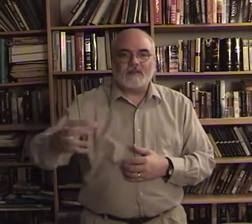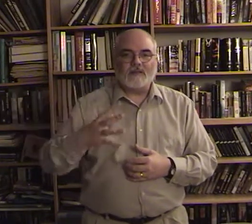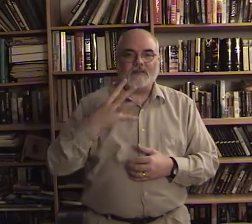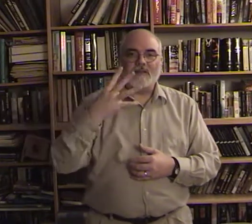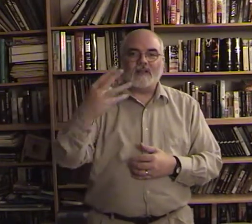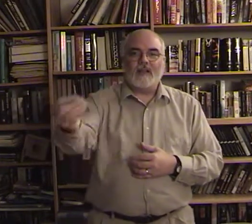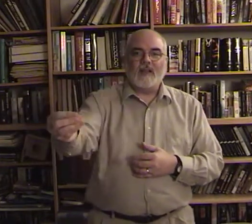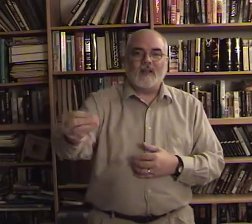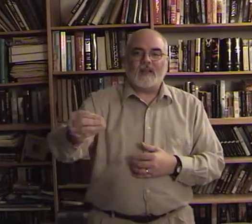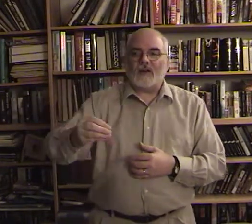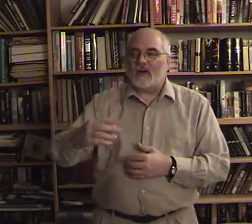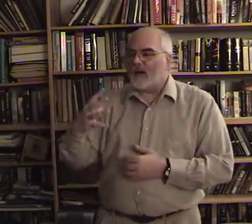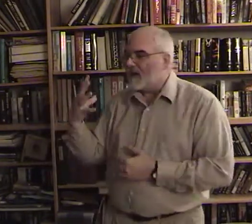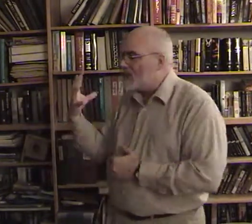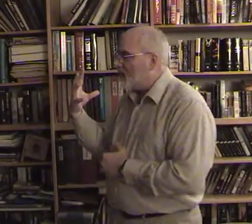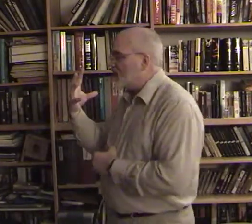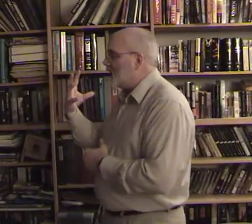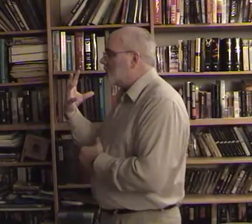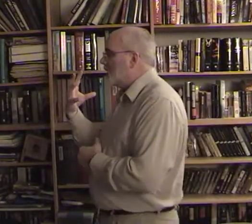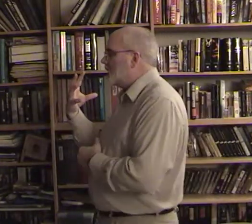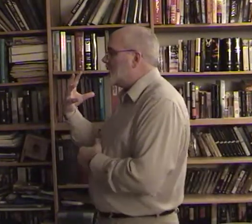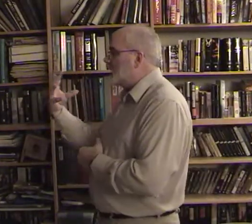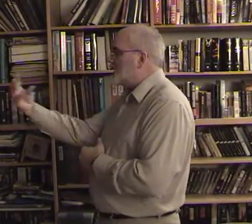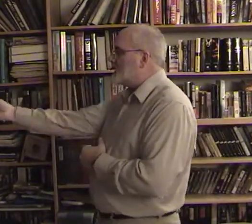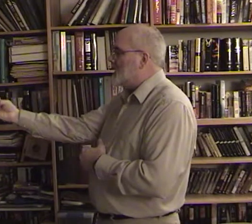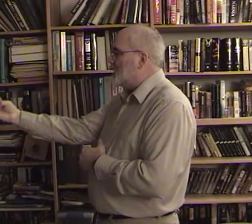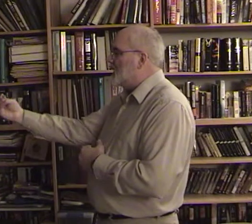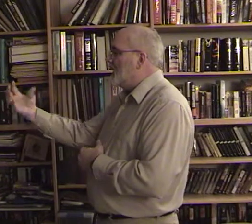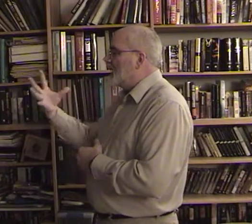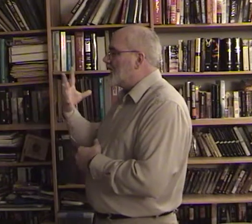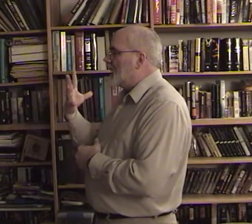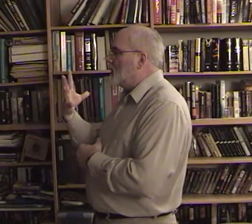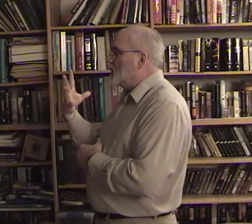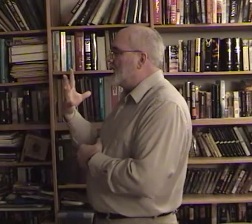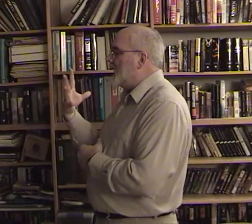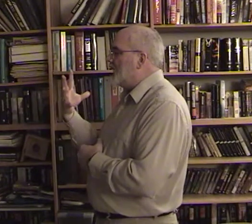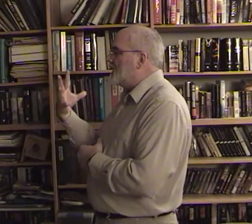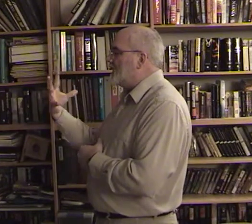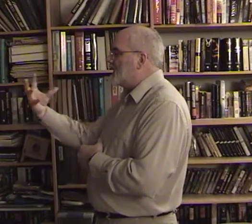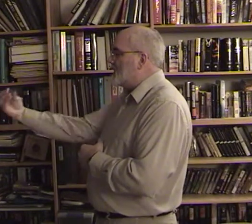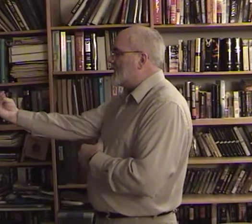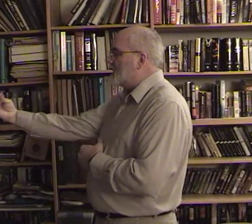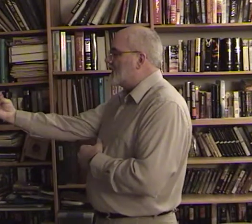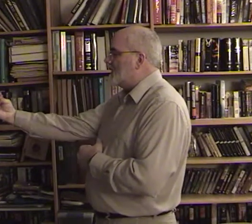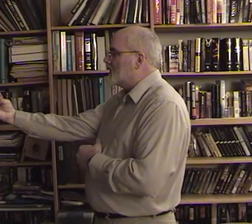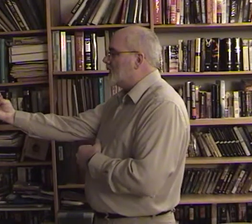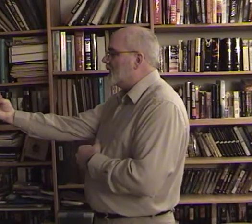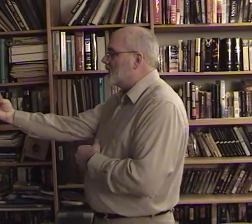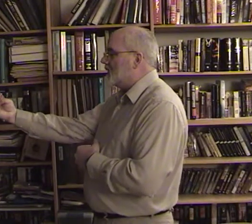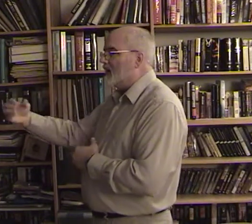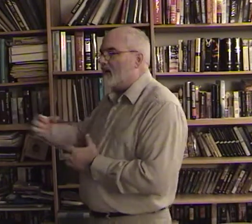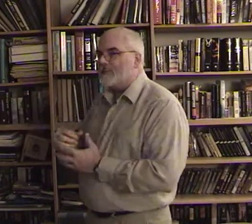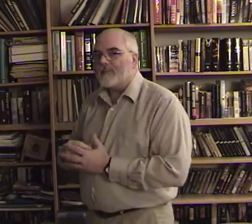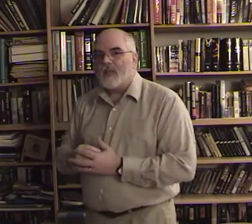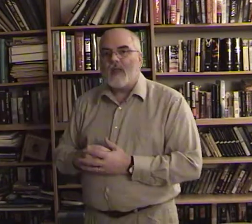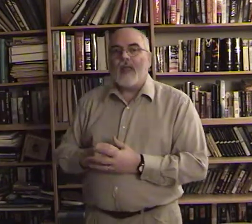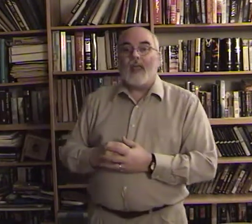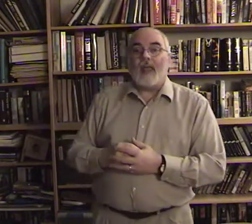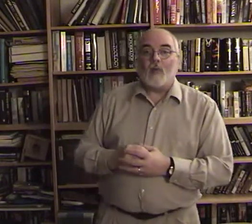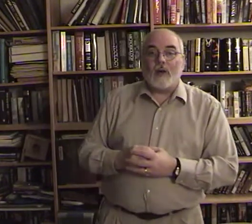all right i'm going to do it this way so you can kind of see it kind of open hand here and then close fingers there and and where